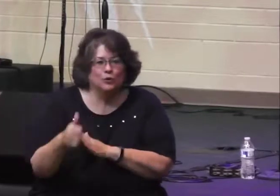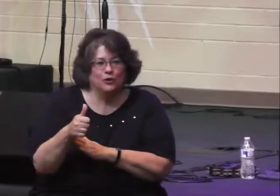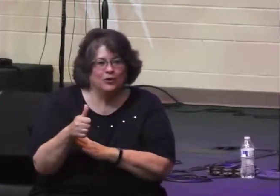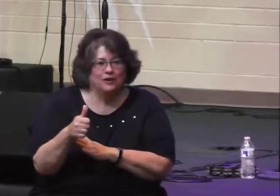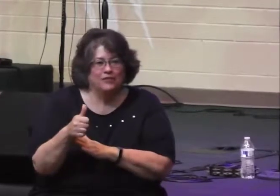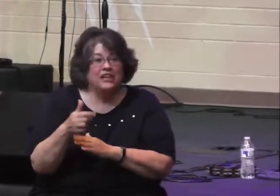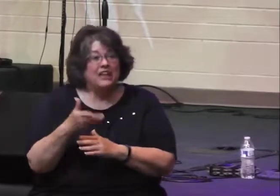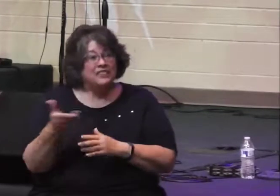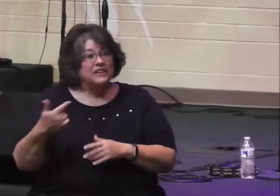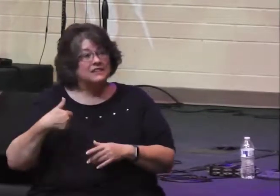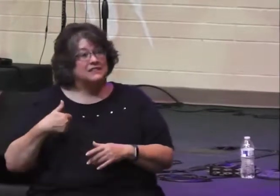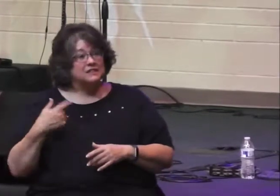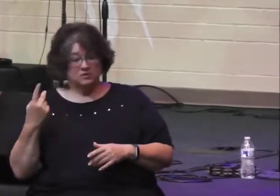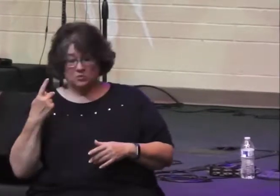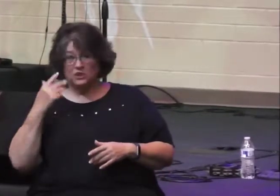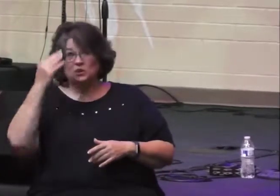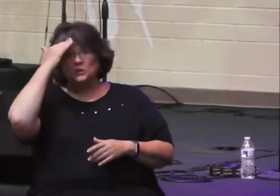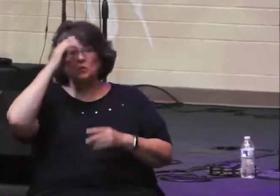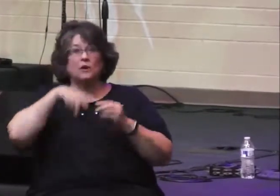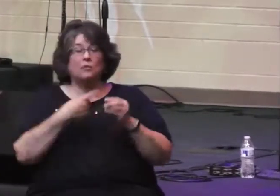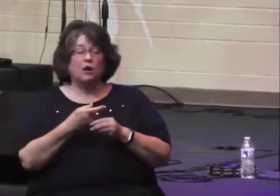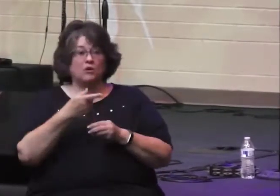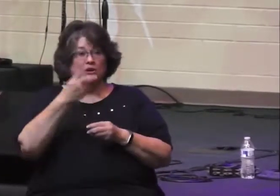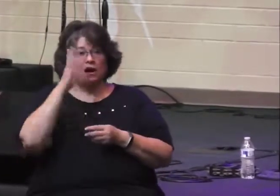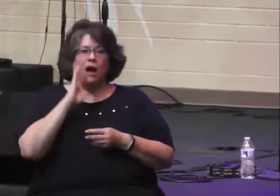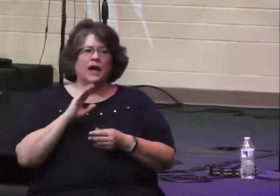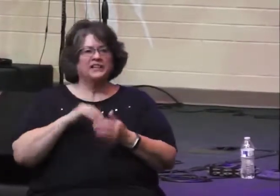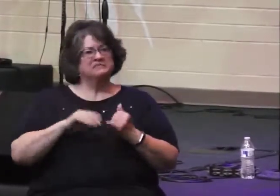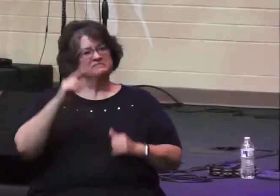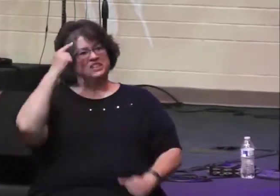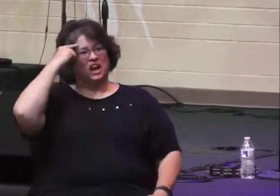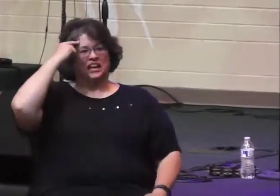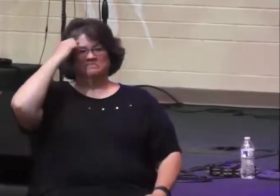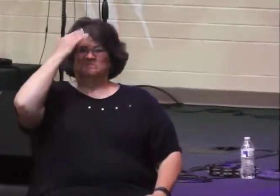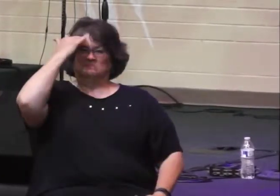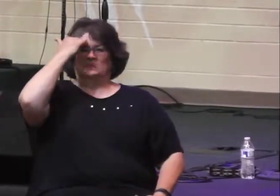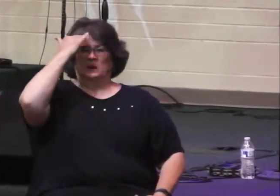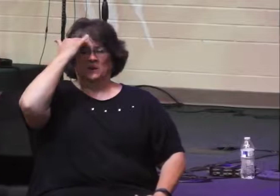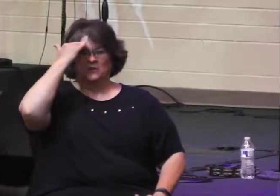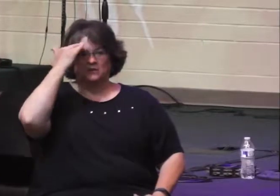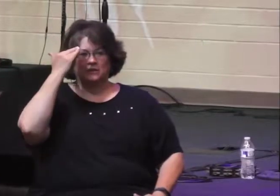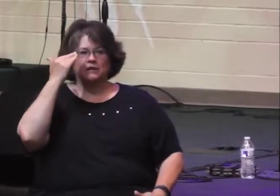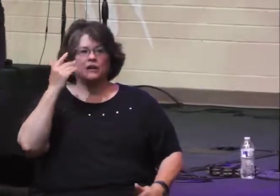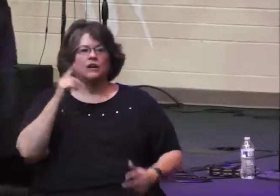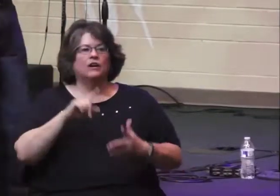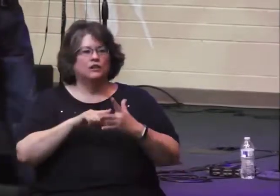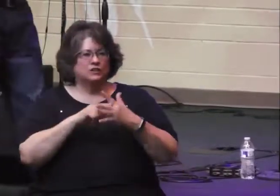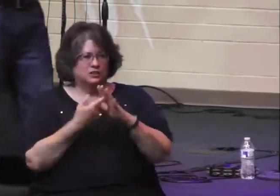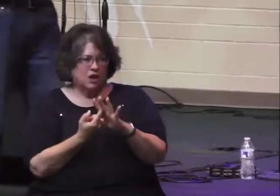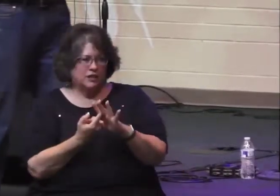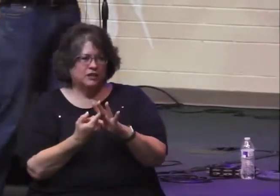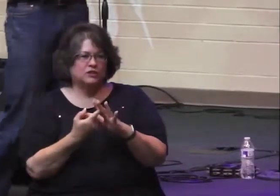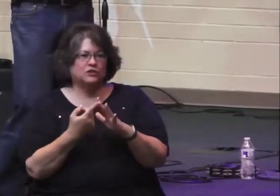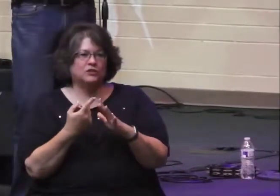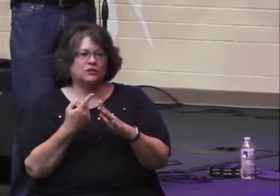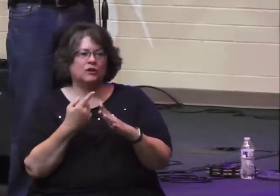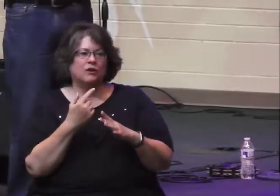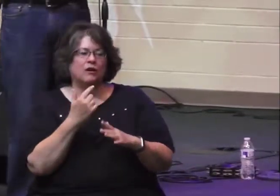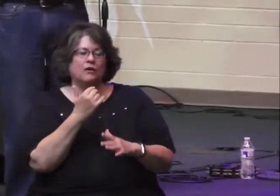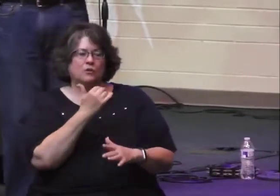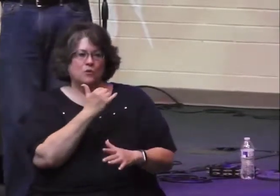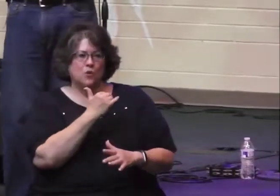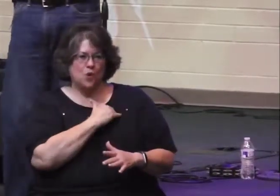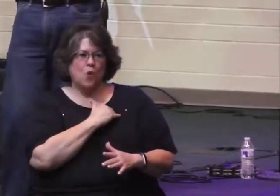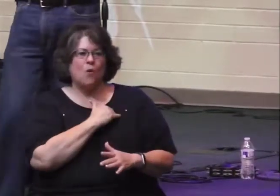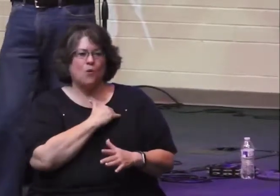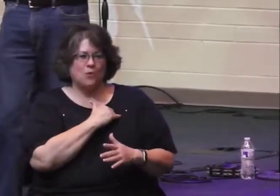known about God in our head began to shift to our hearts. God was shaping